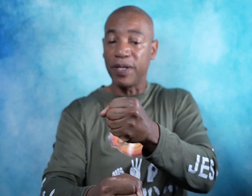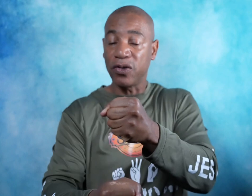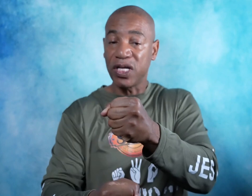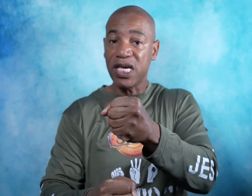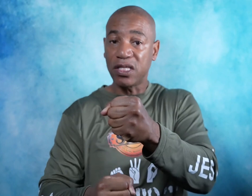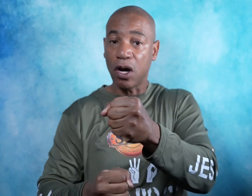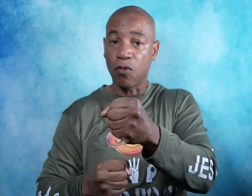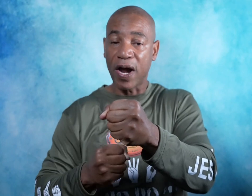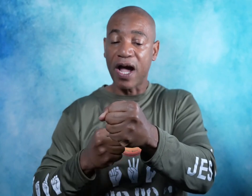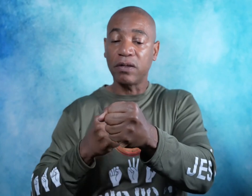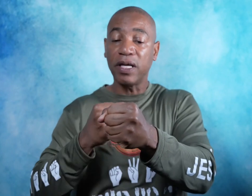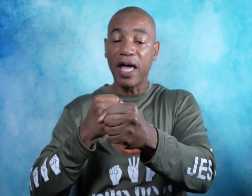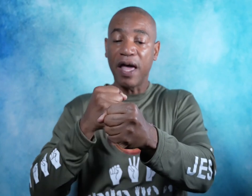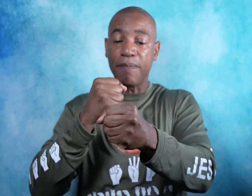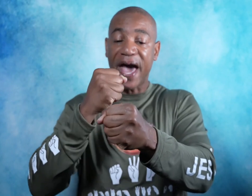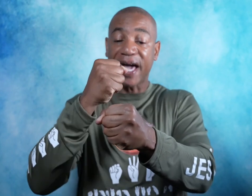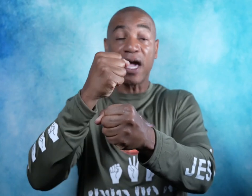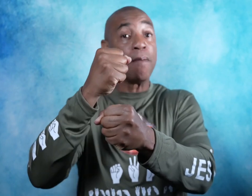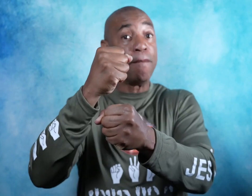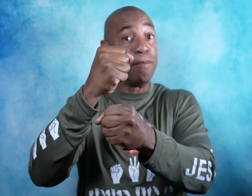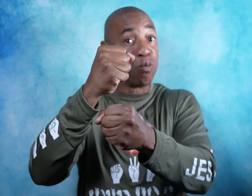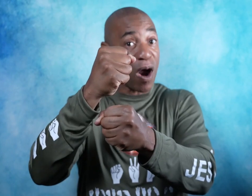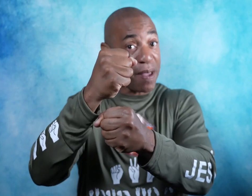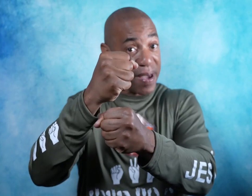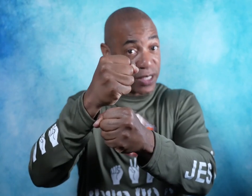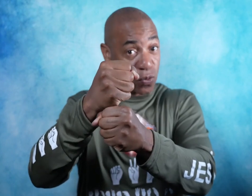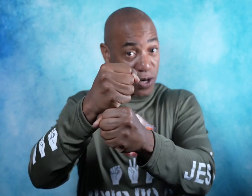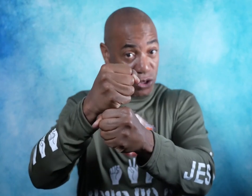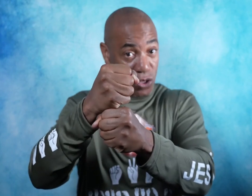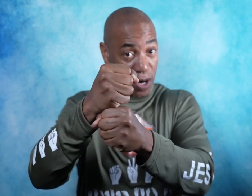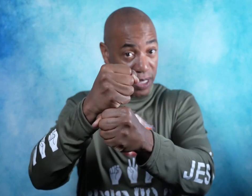underneath around and back and right back to where it started.